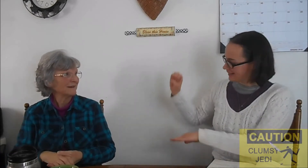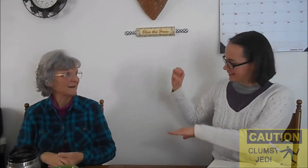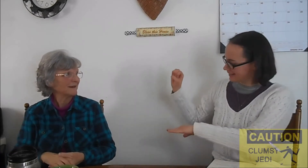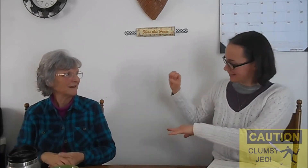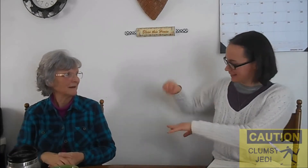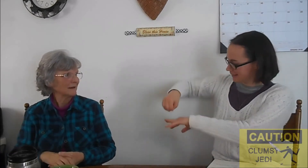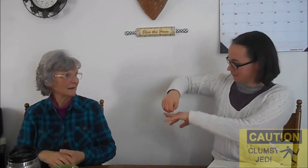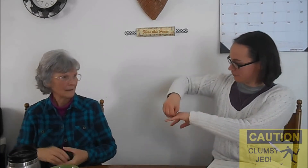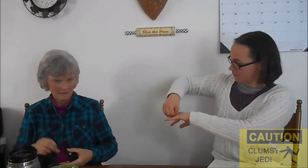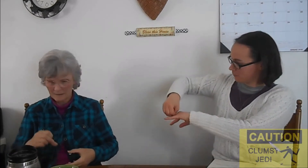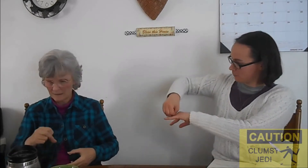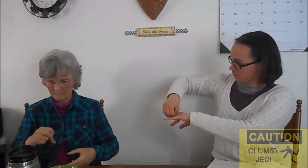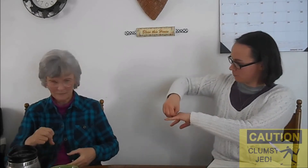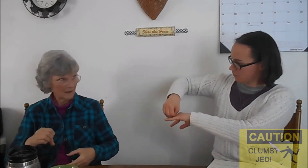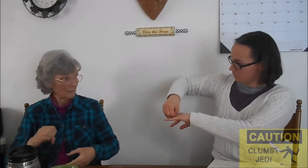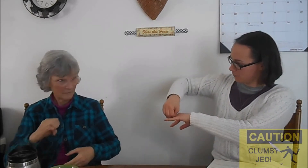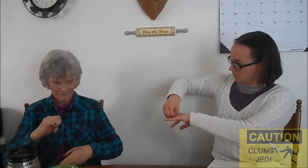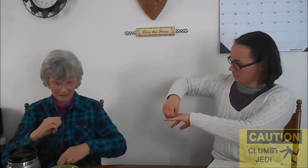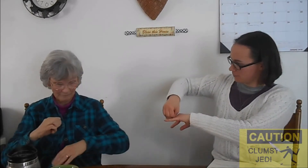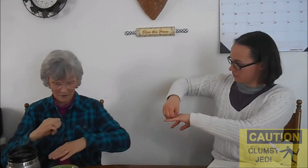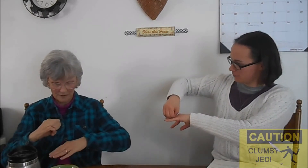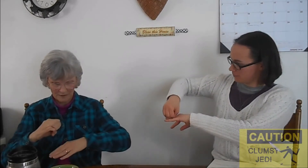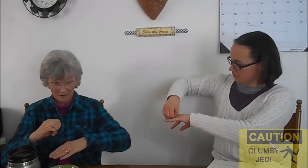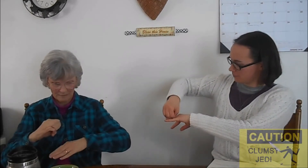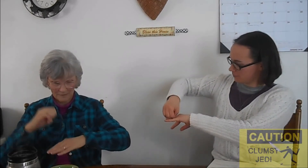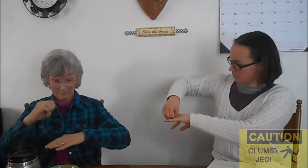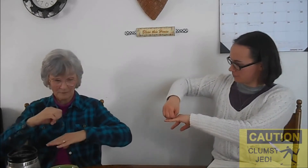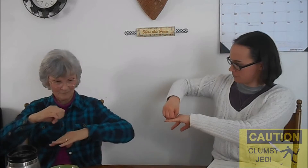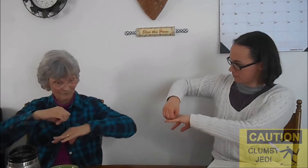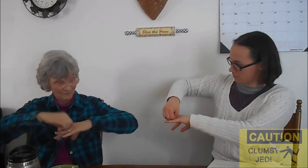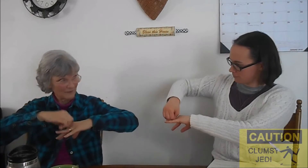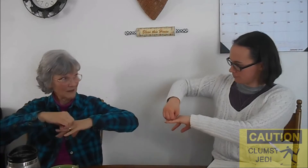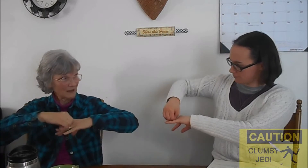engagement,